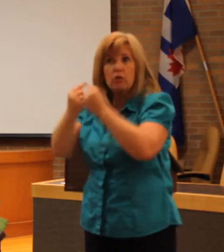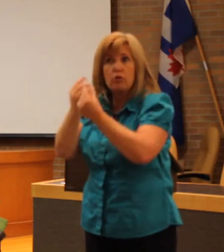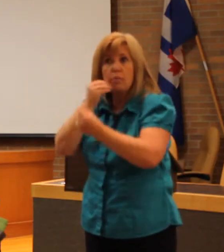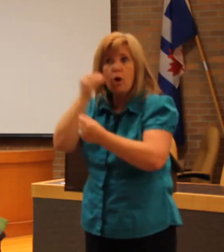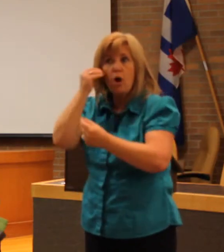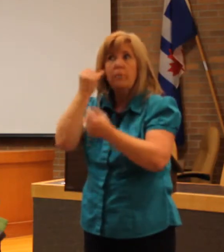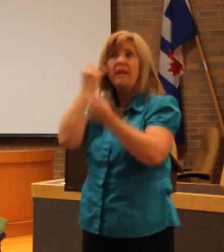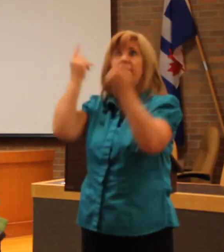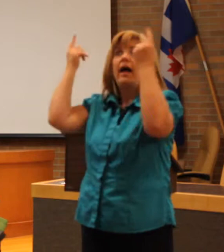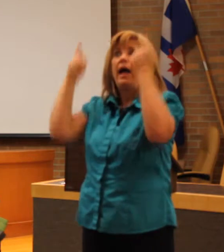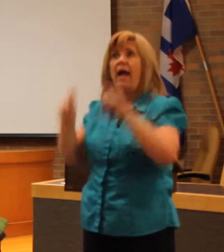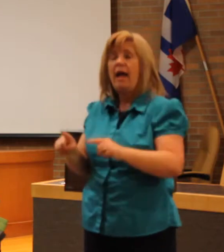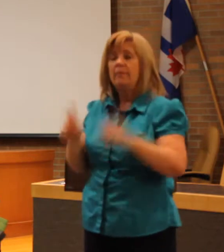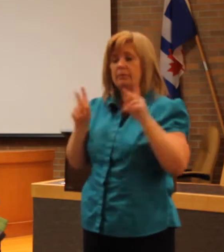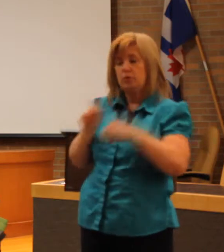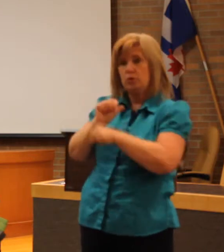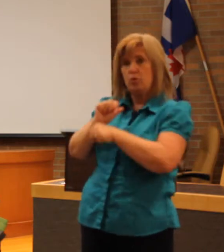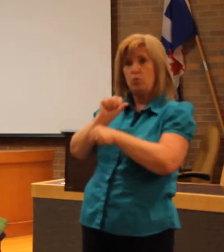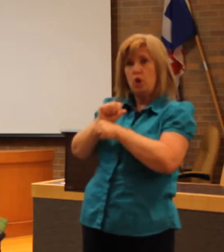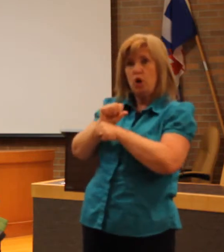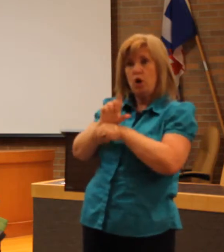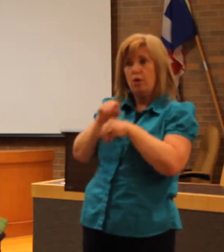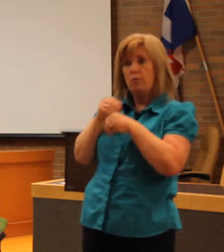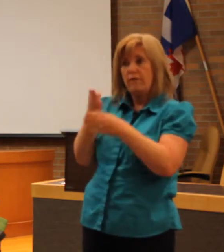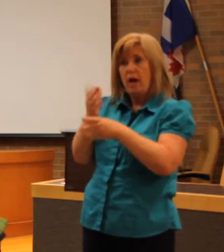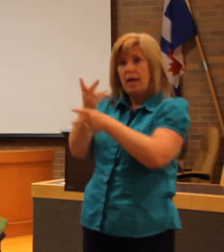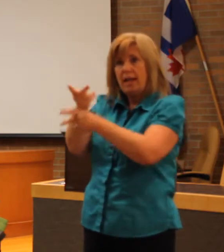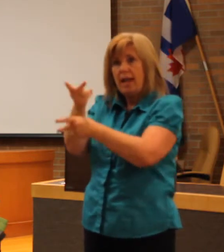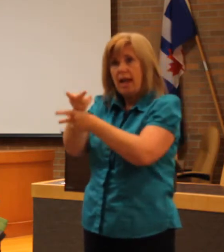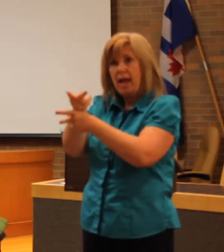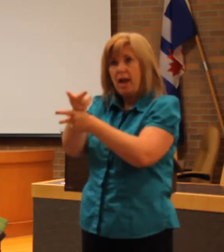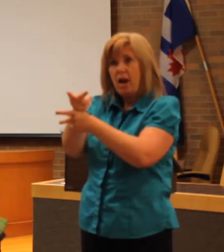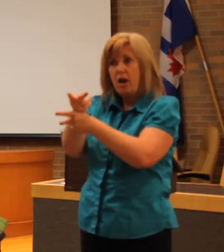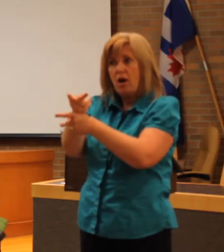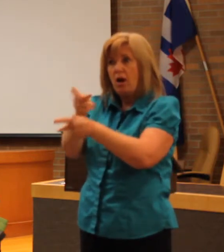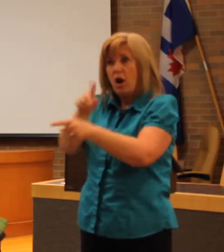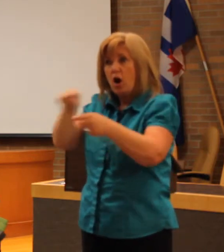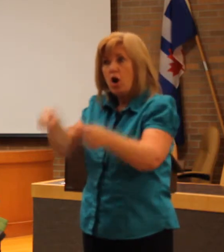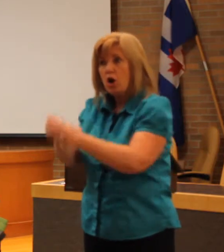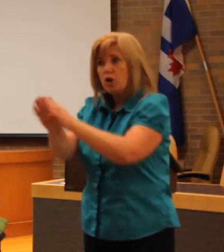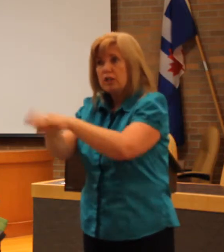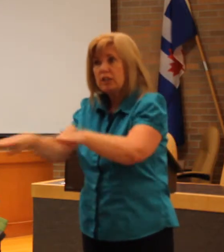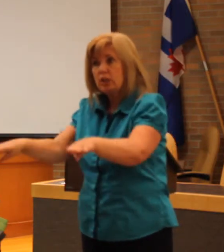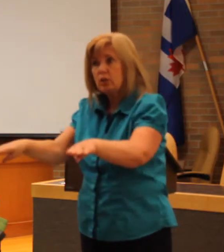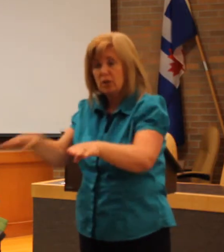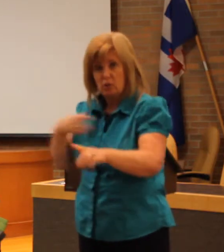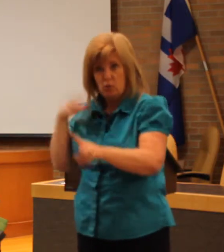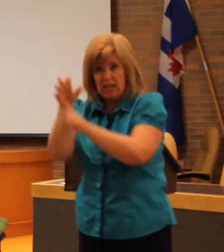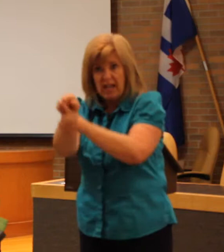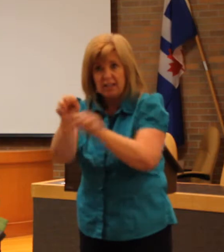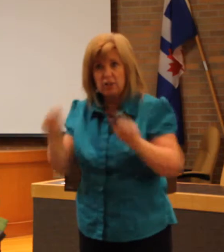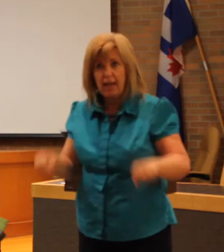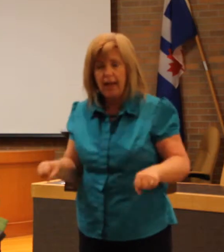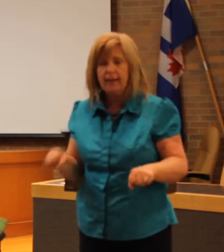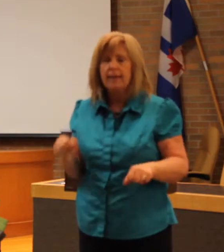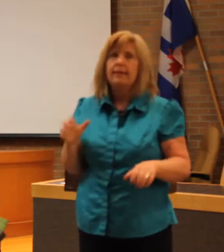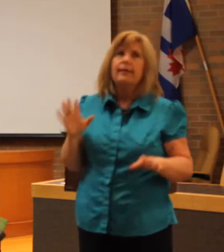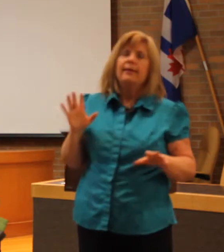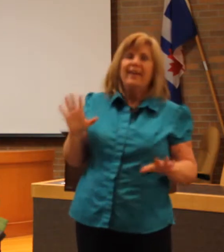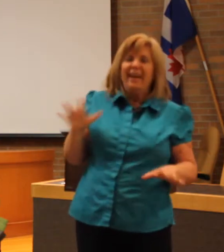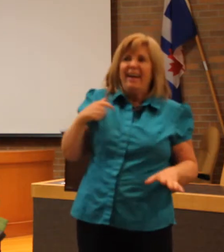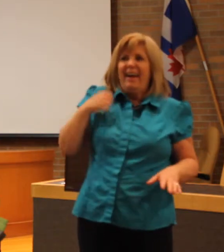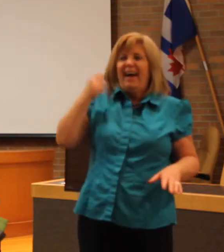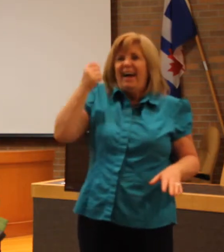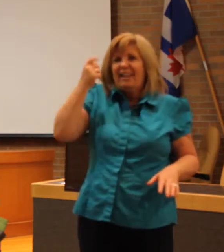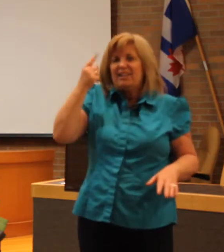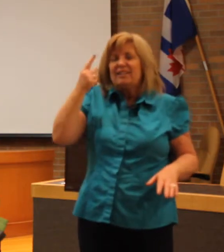catch if a caregiver is harming our children? And while I really empathize with these parents' concerns and I know it is